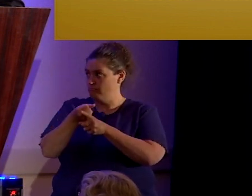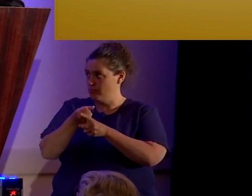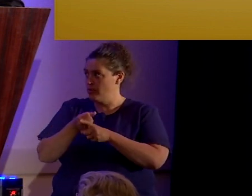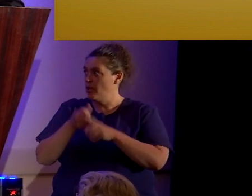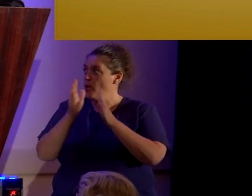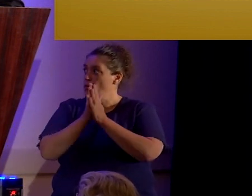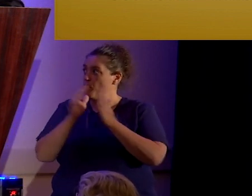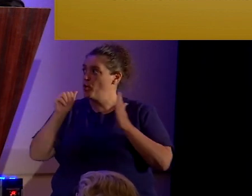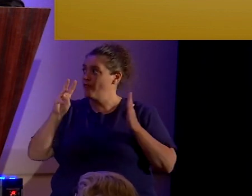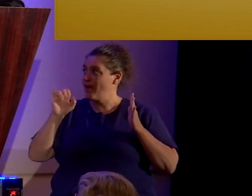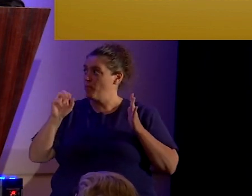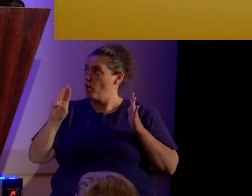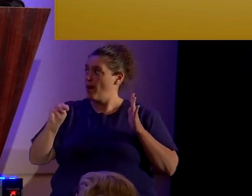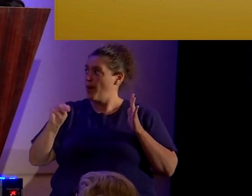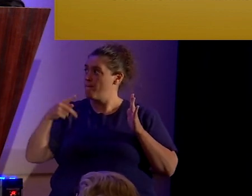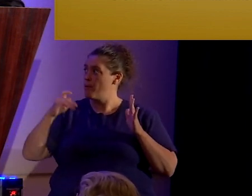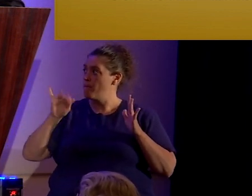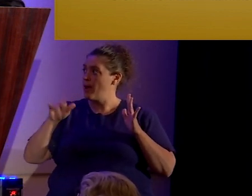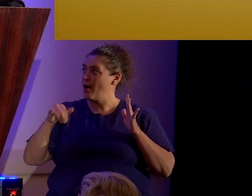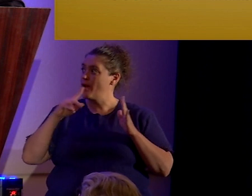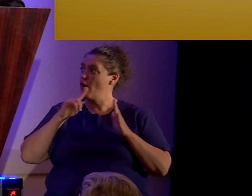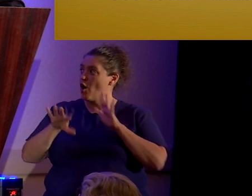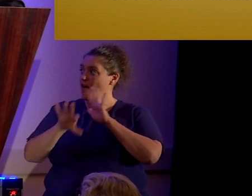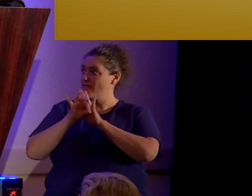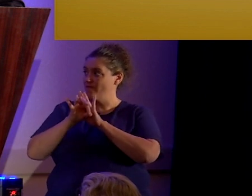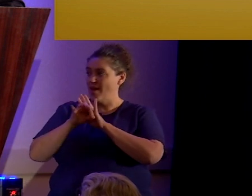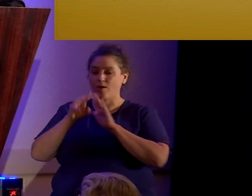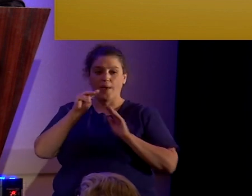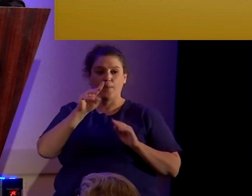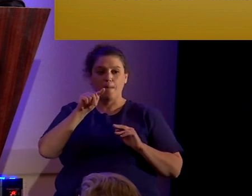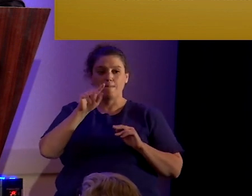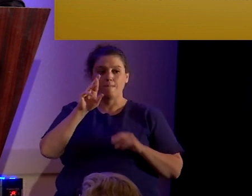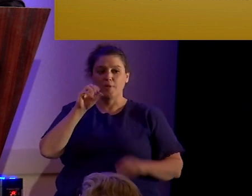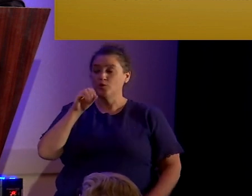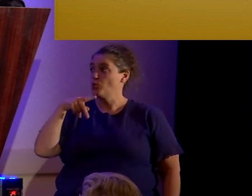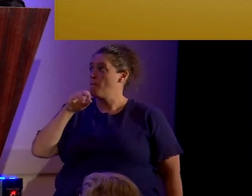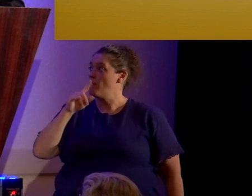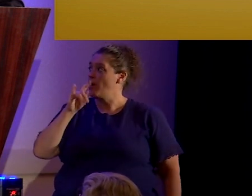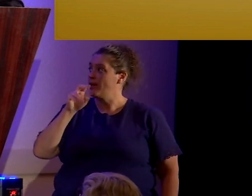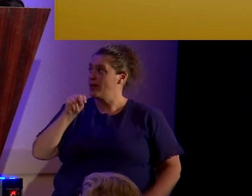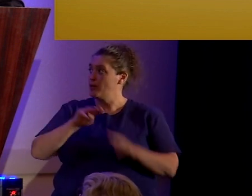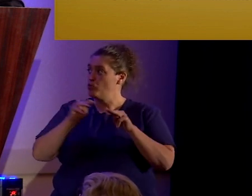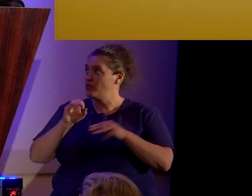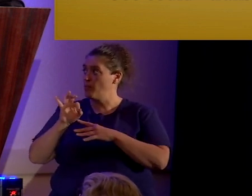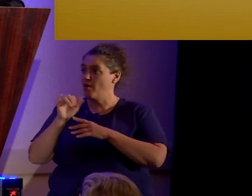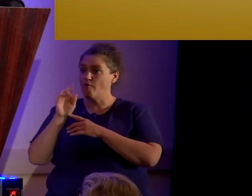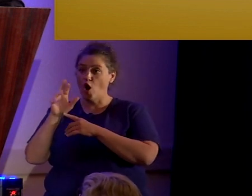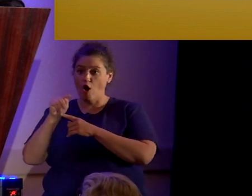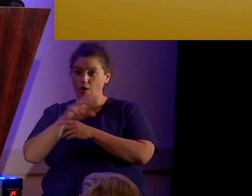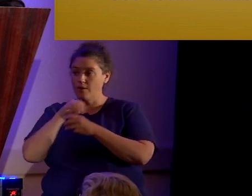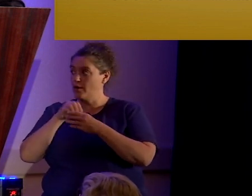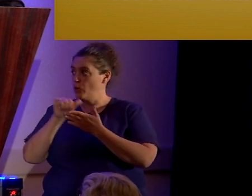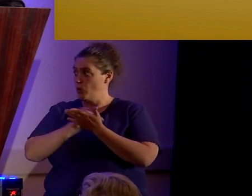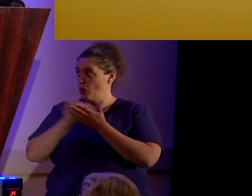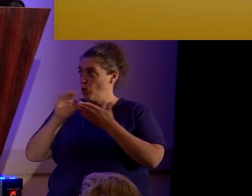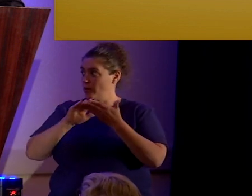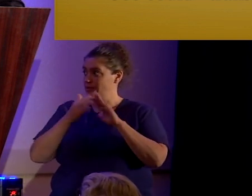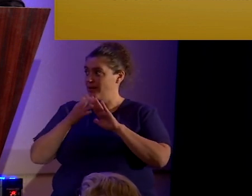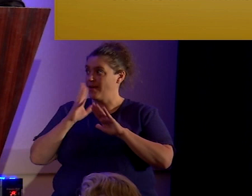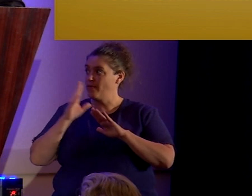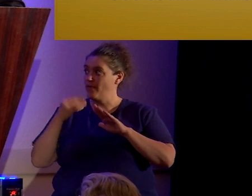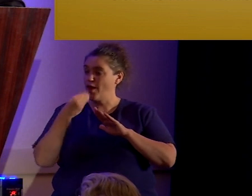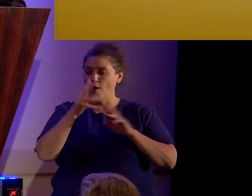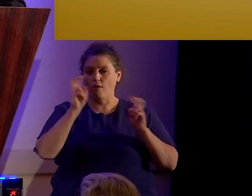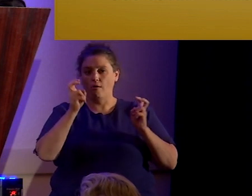papyri are found in the Metropolitan Museum of Art in New York City. And the papyri are given, so to speak, to the